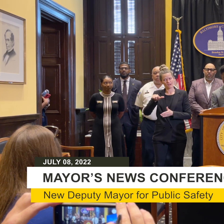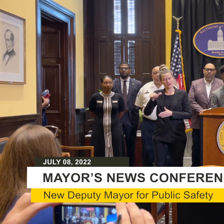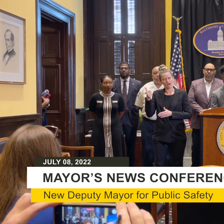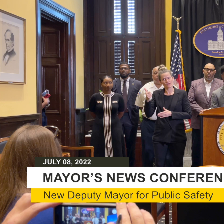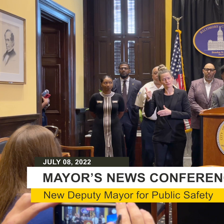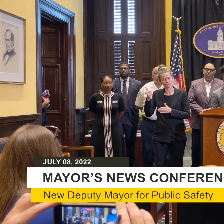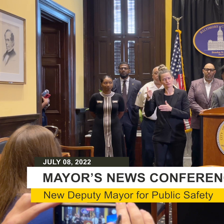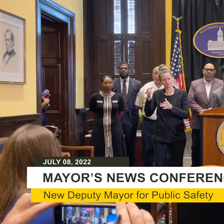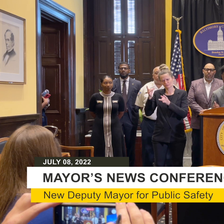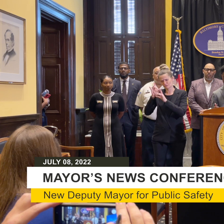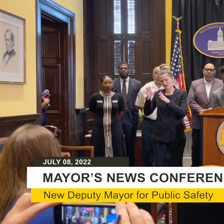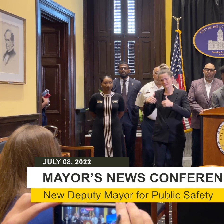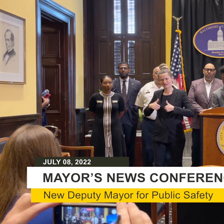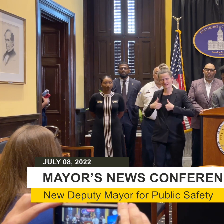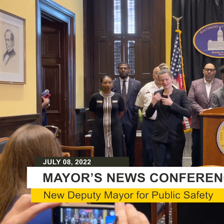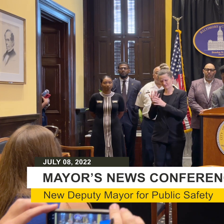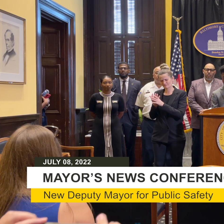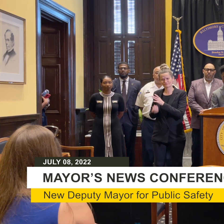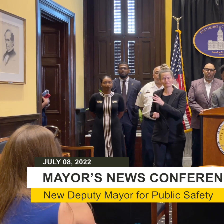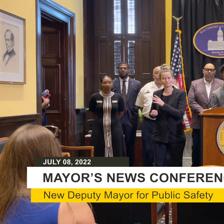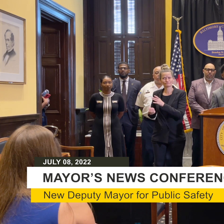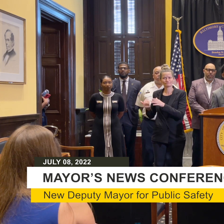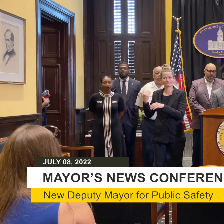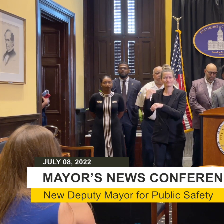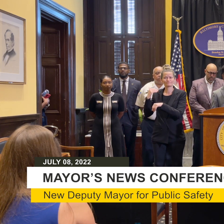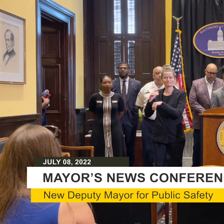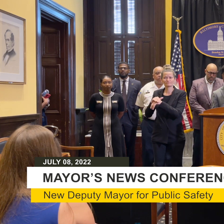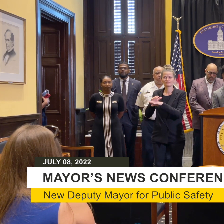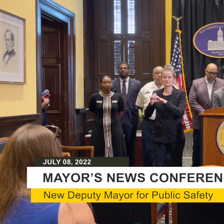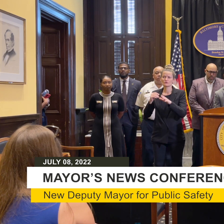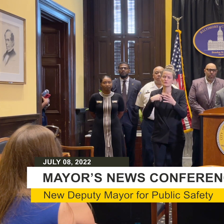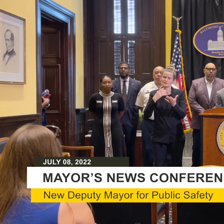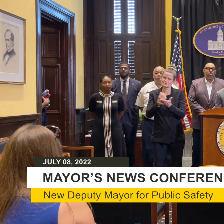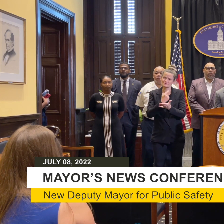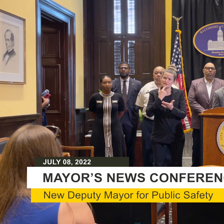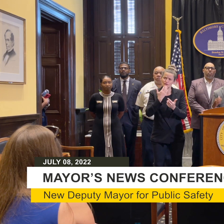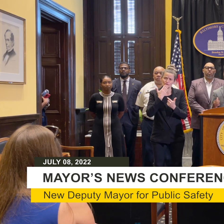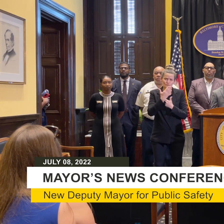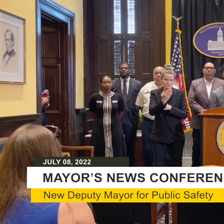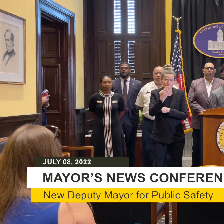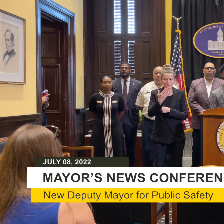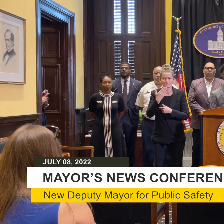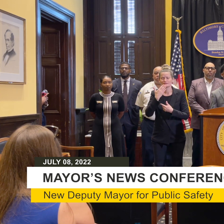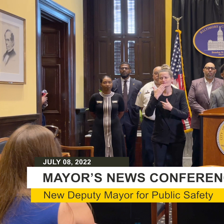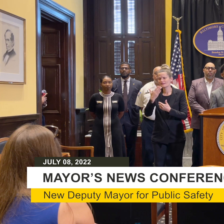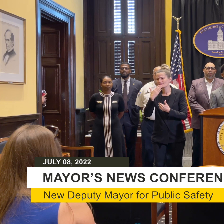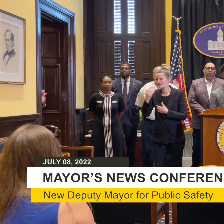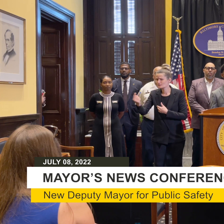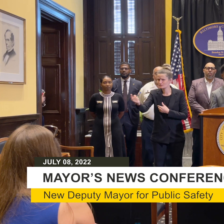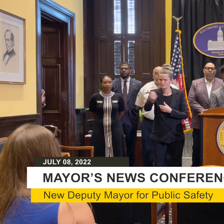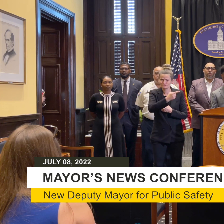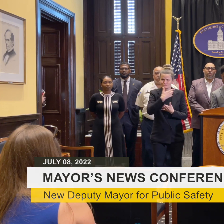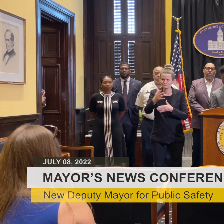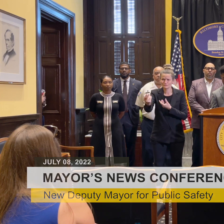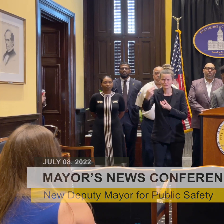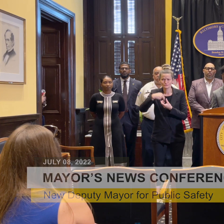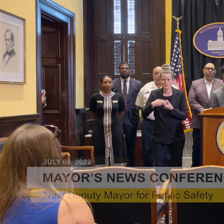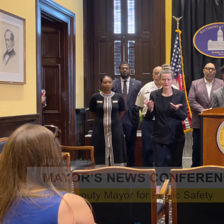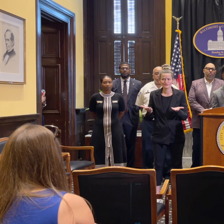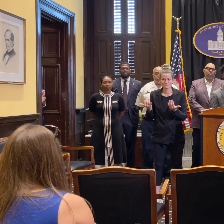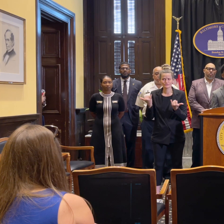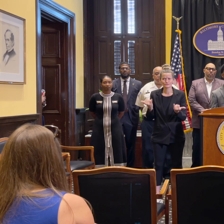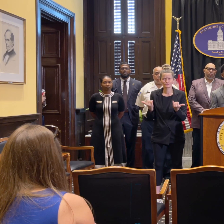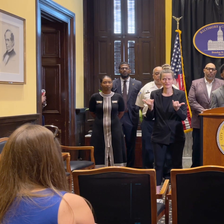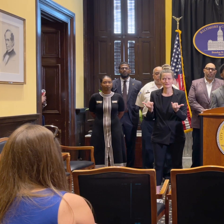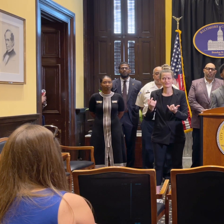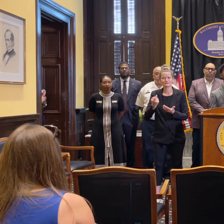loss here in our city. Good morning, and thank you all for being here. I first want to start off by recognizing members of the team that